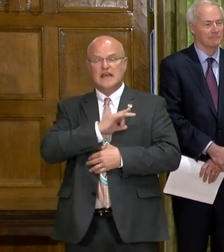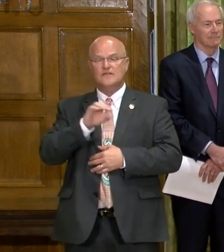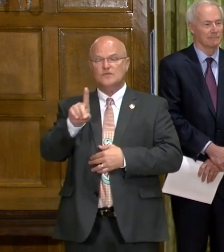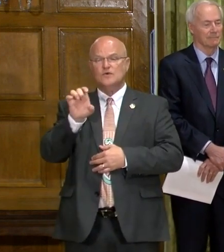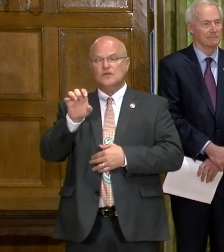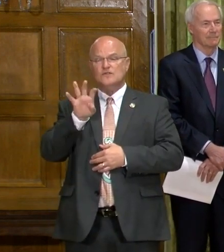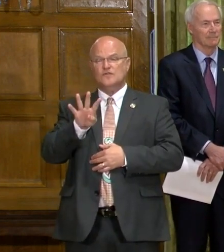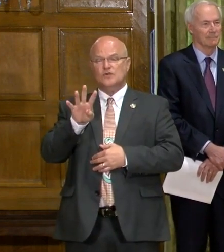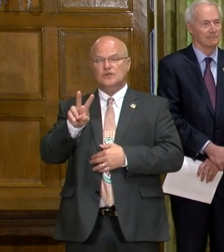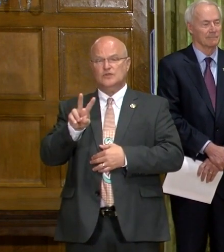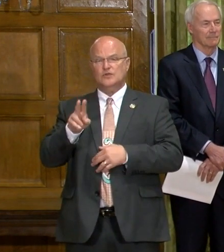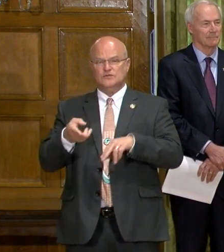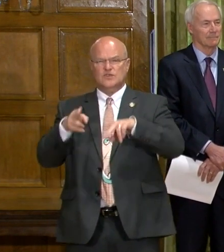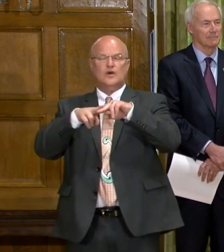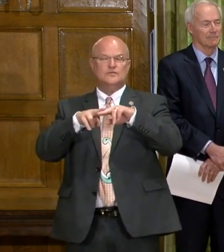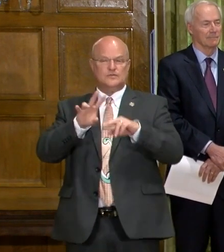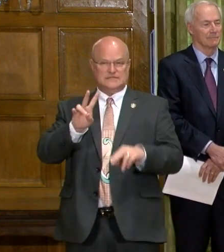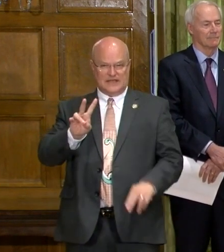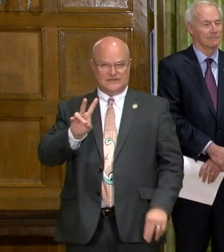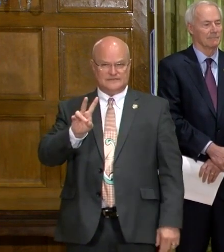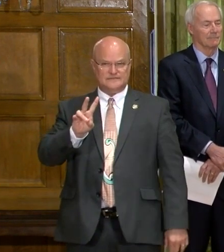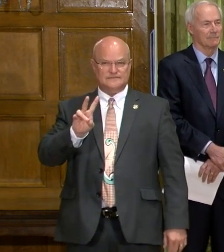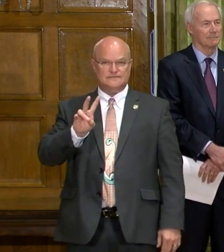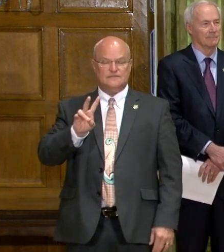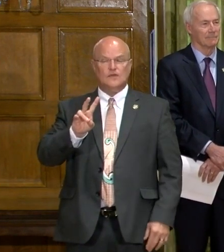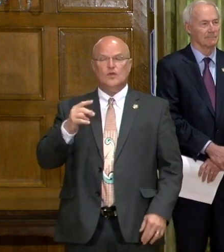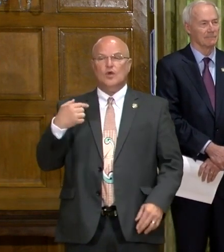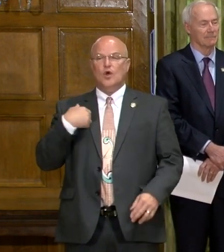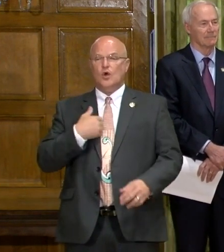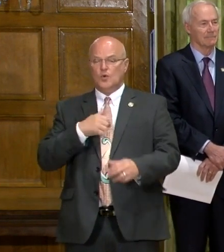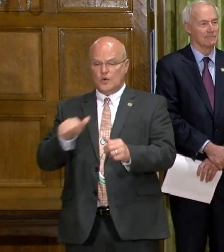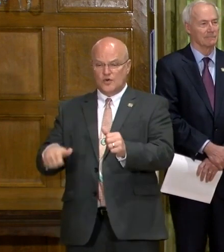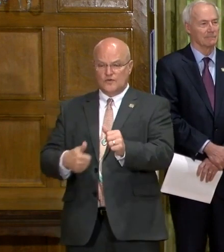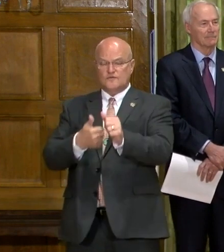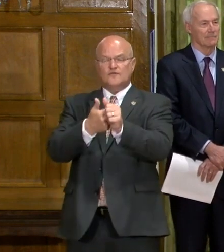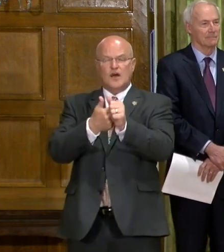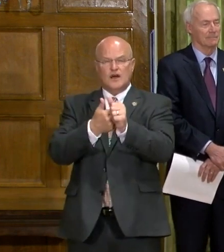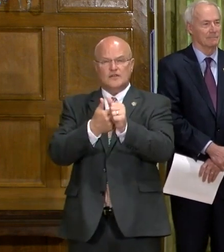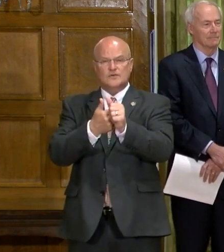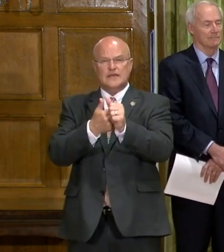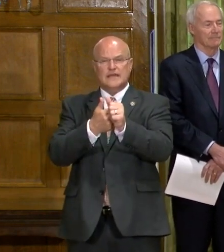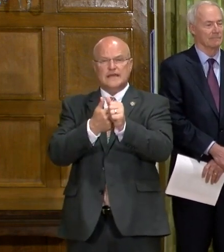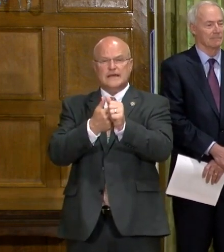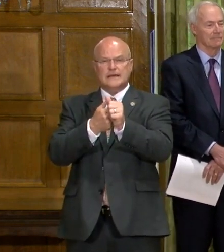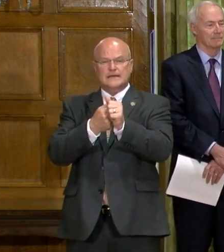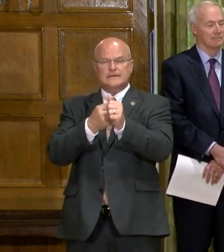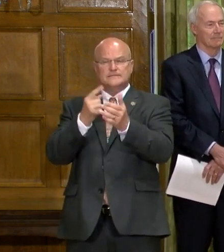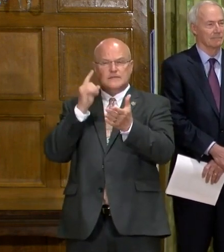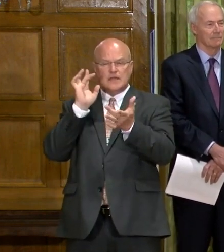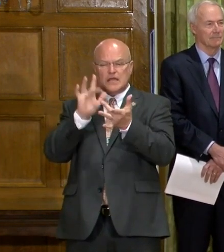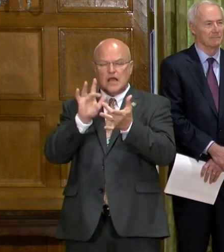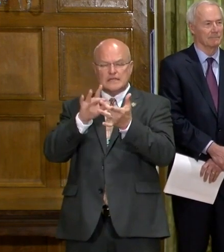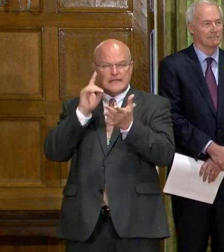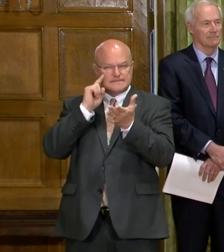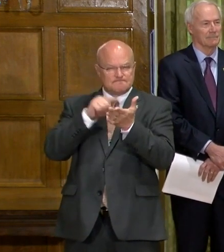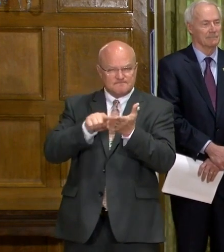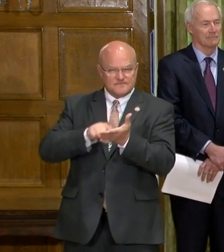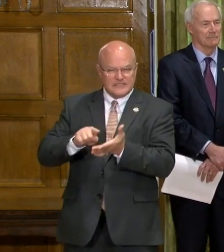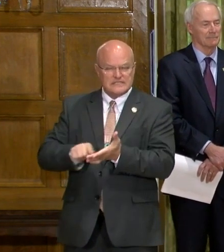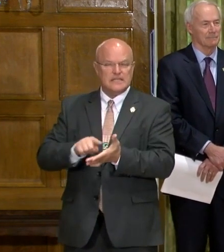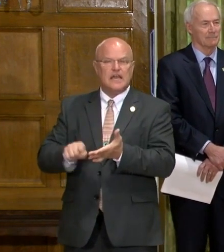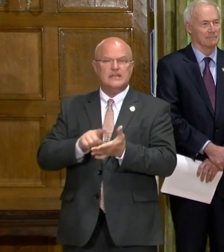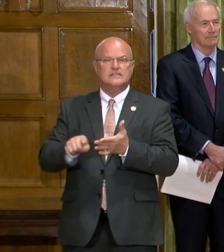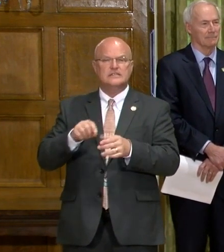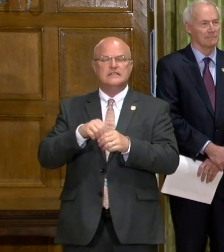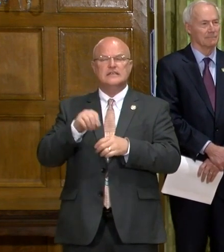142. That's also up seven from yesterday. We are following contact investigations